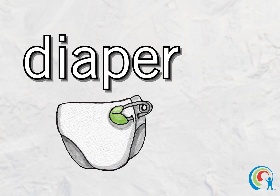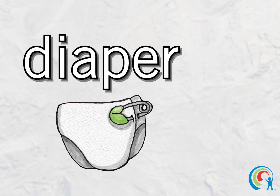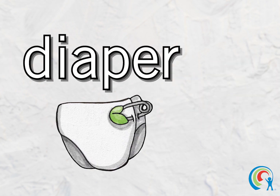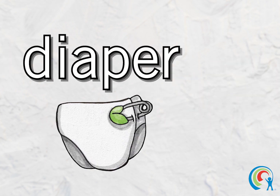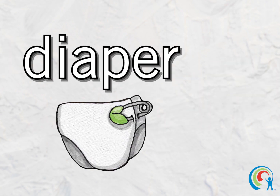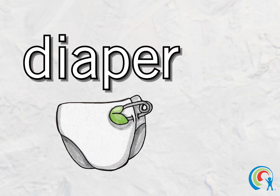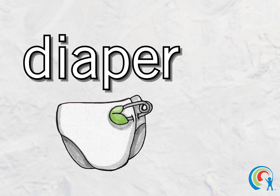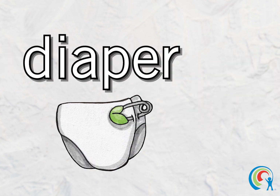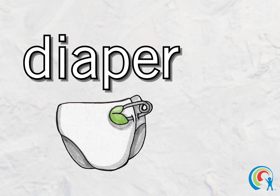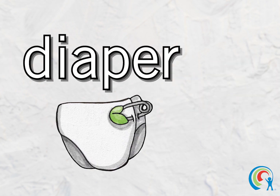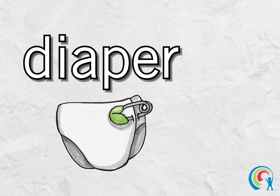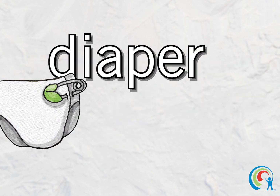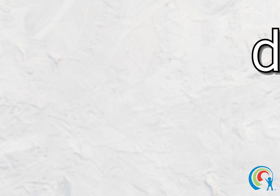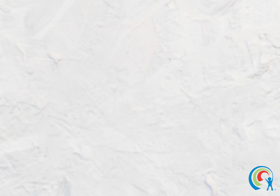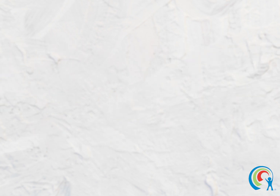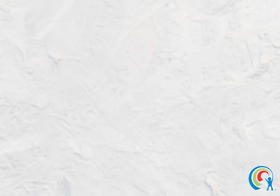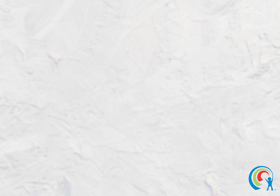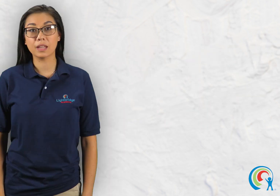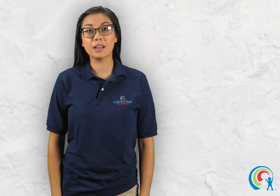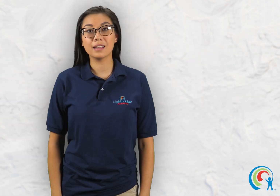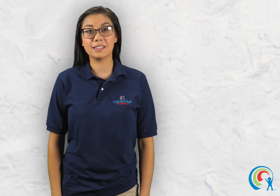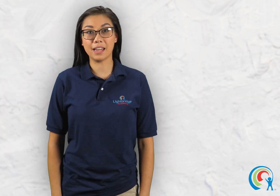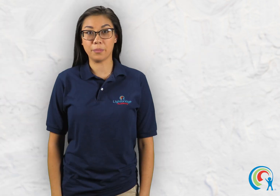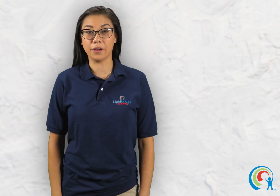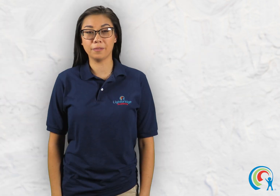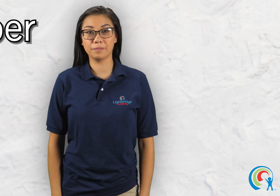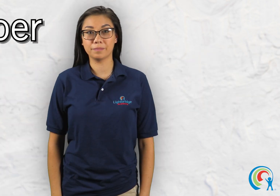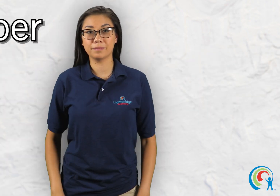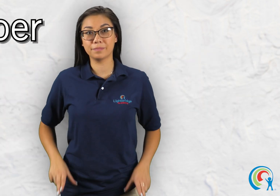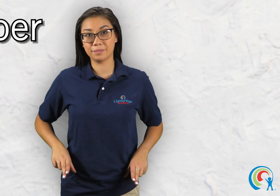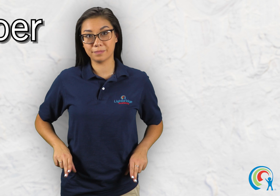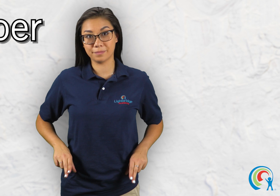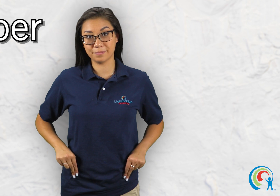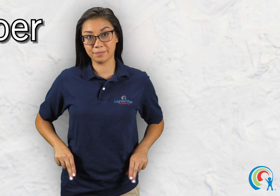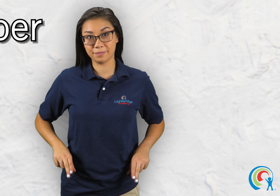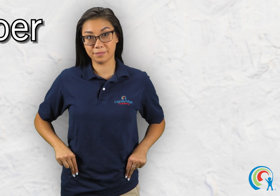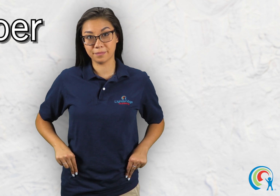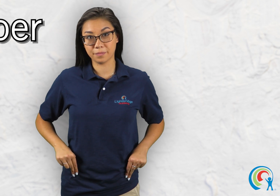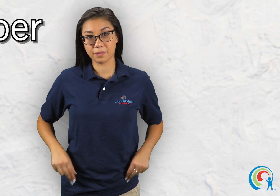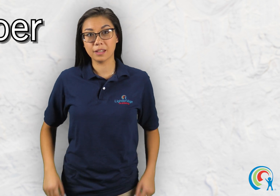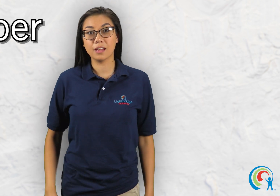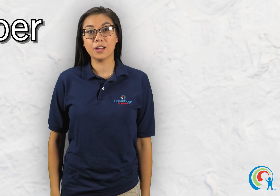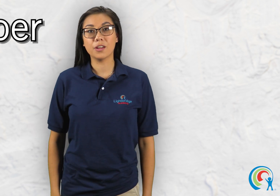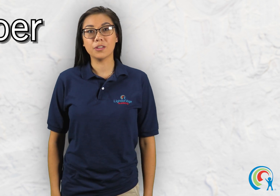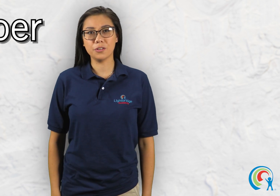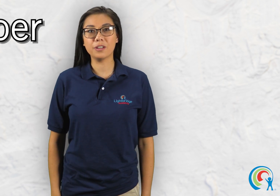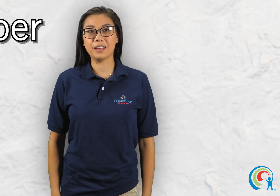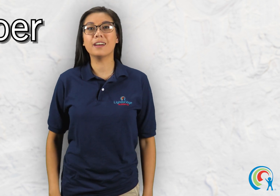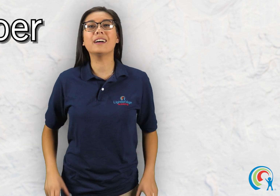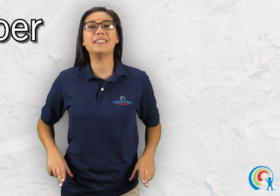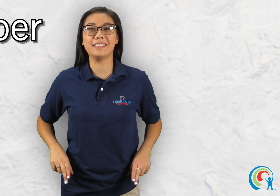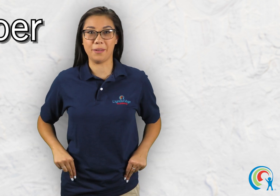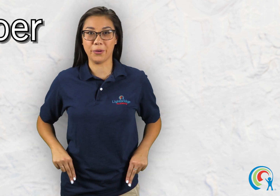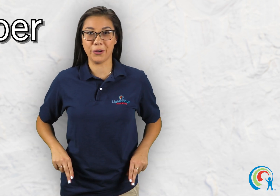diaper you need a diaper